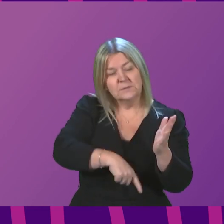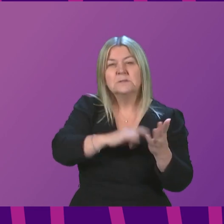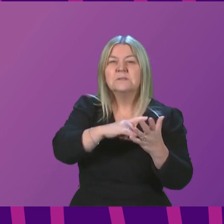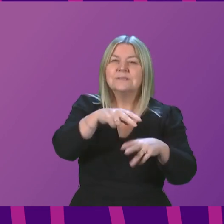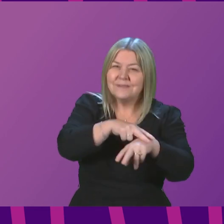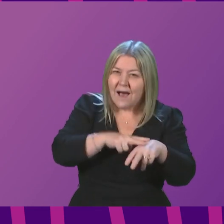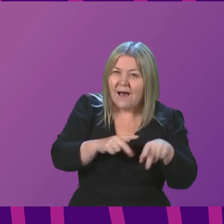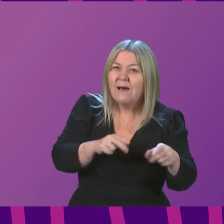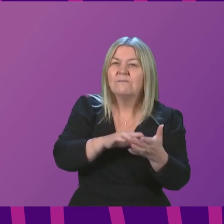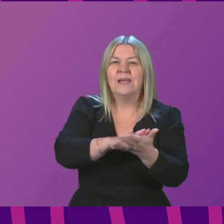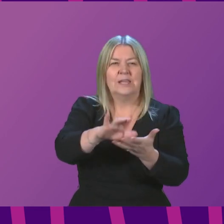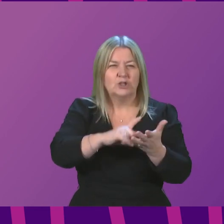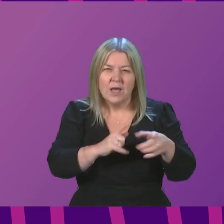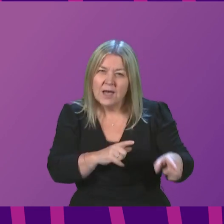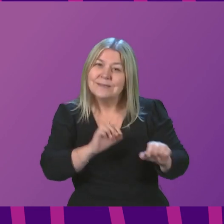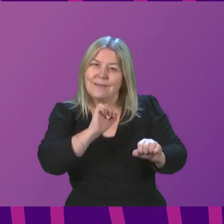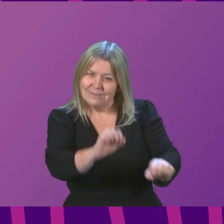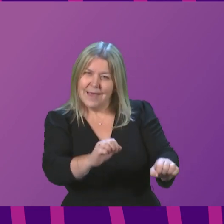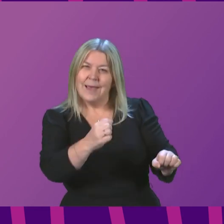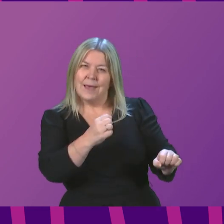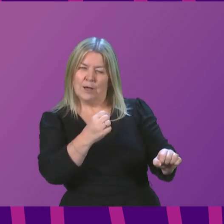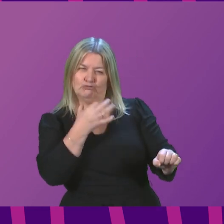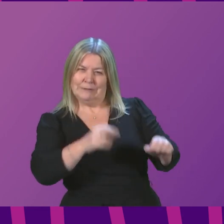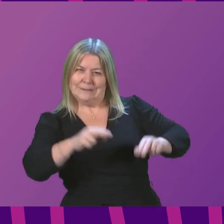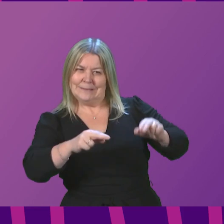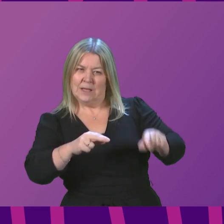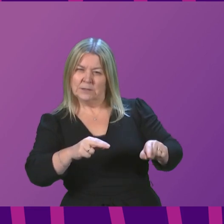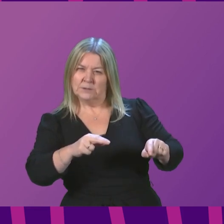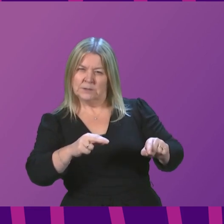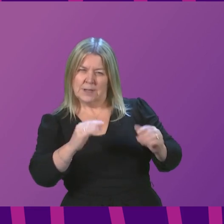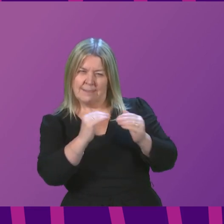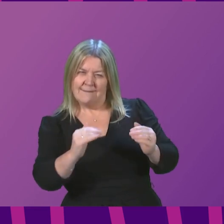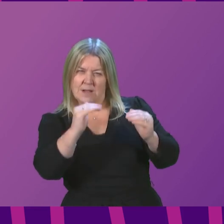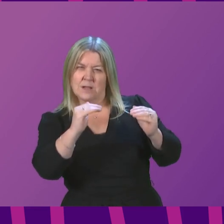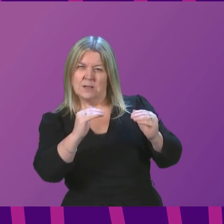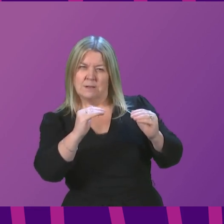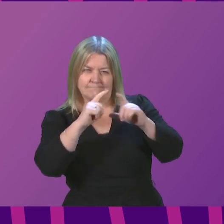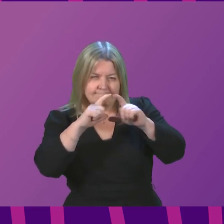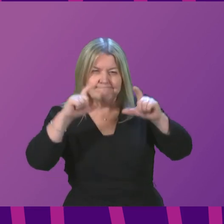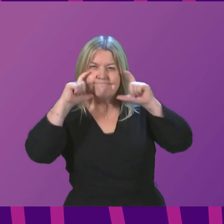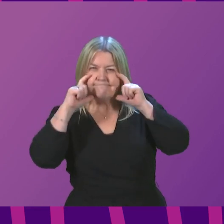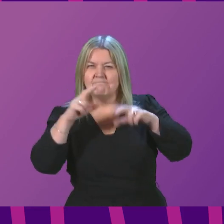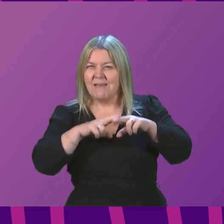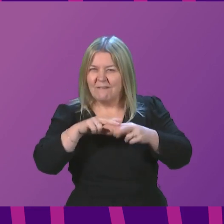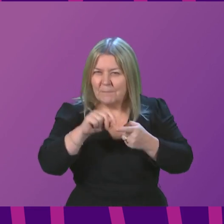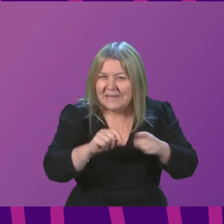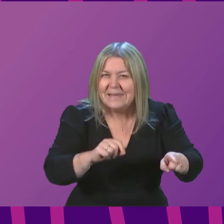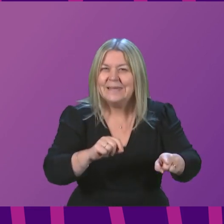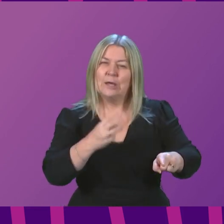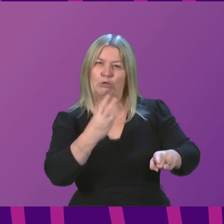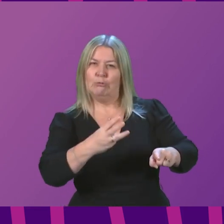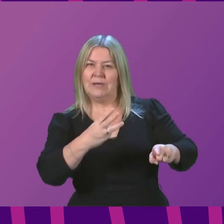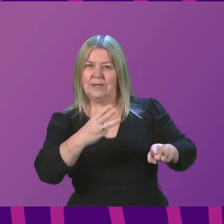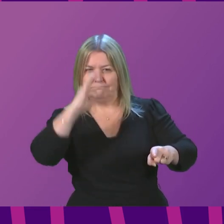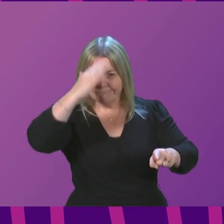risk assess what level of PPE is required. It already allows for healthcare workers to wear FFP3 masks or